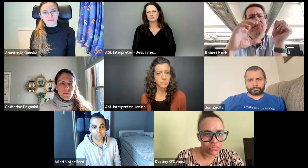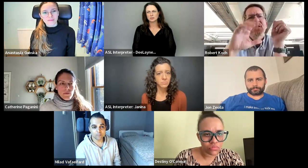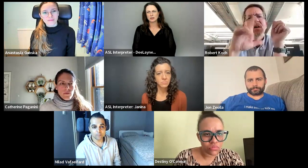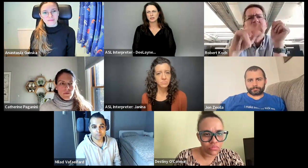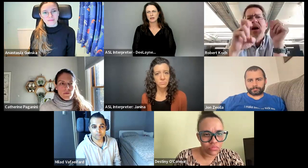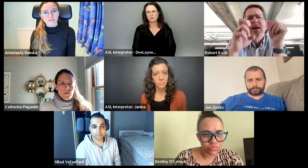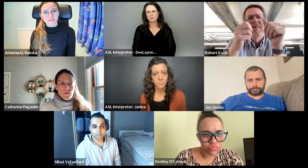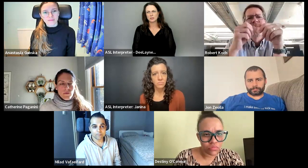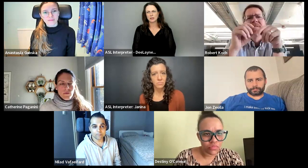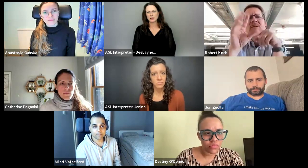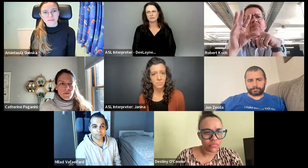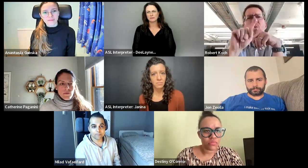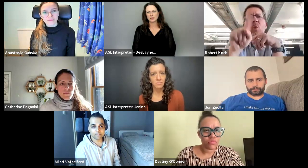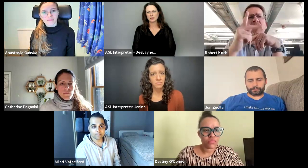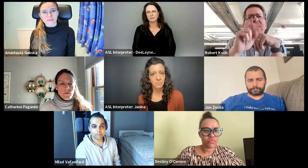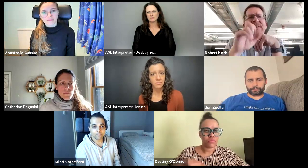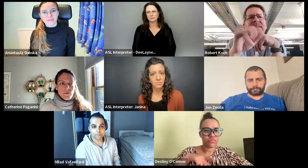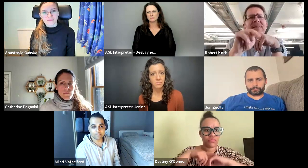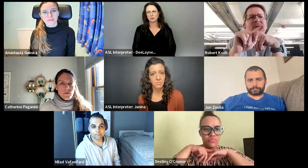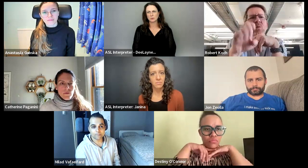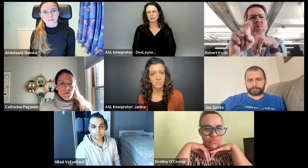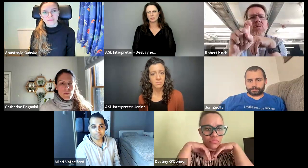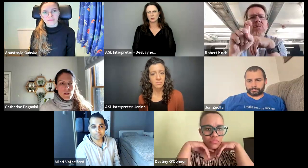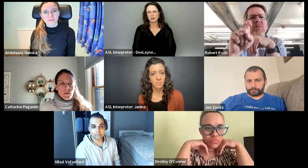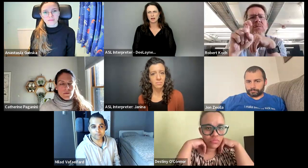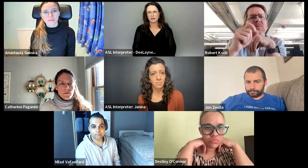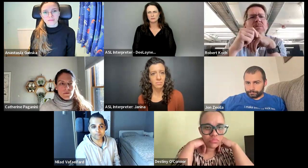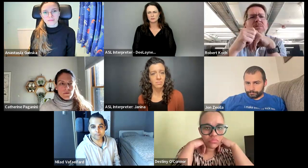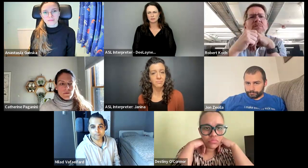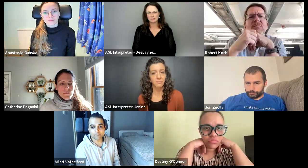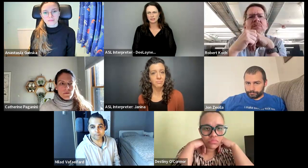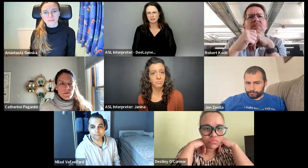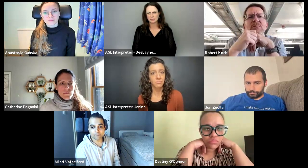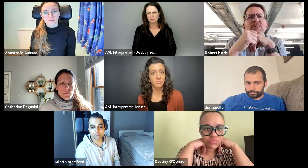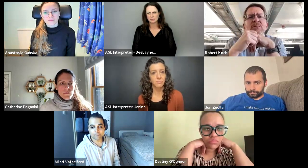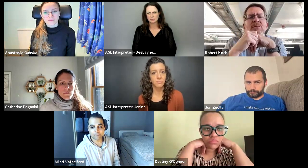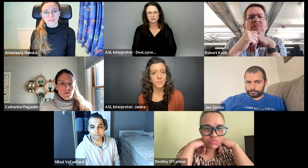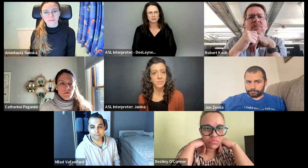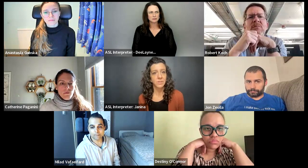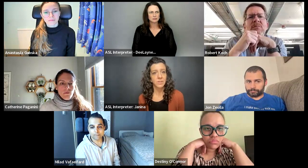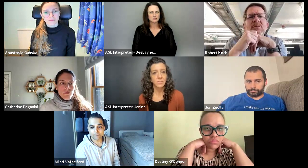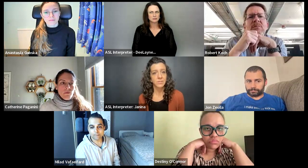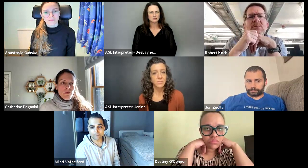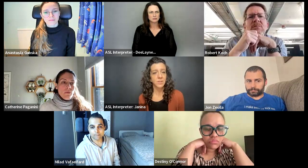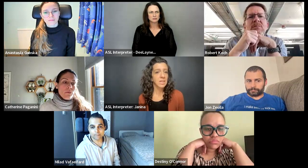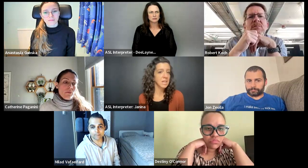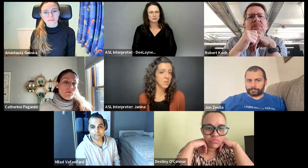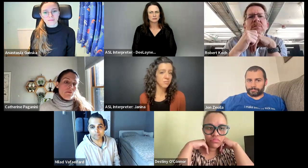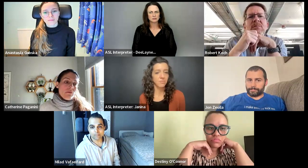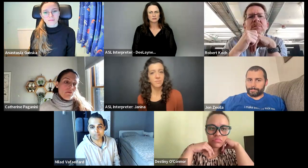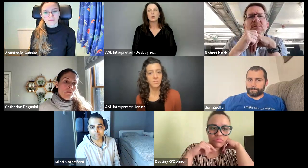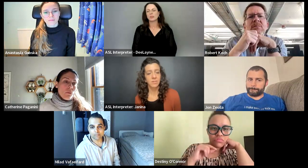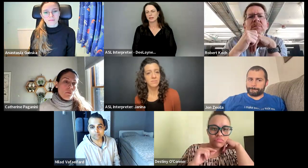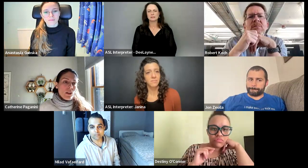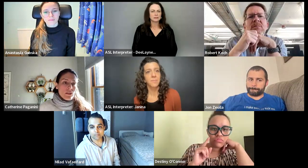like John and Catherine, do we have, um, where we could go live or something like that during the